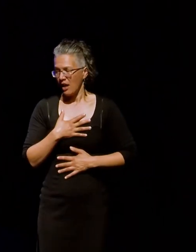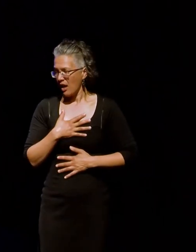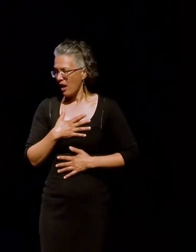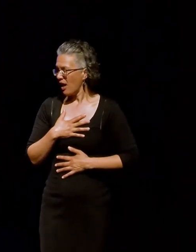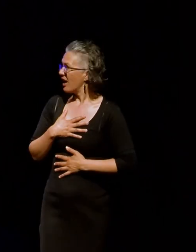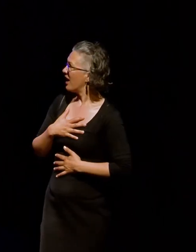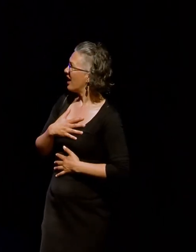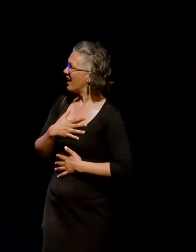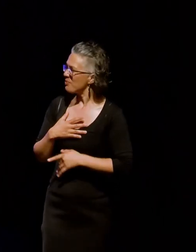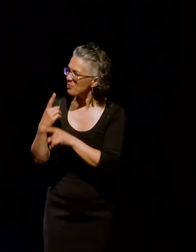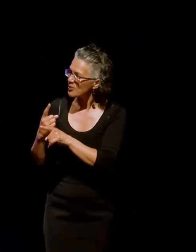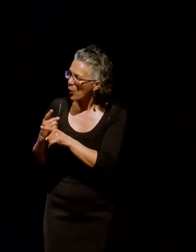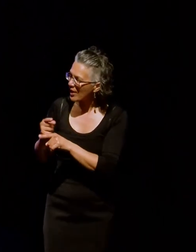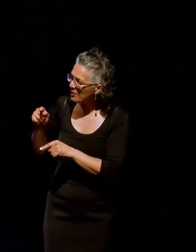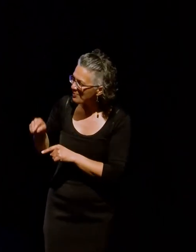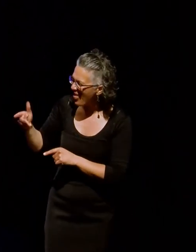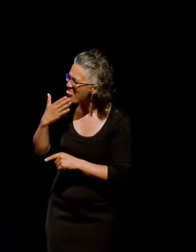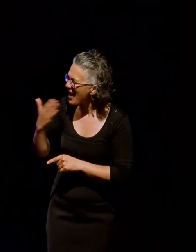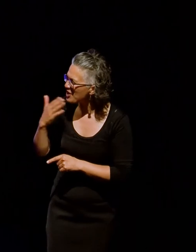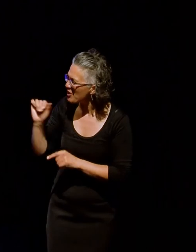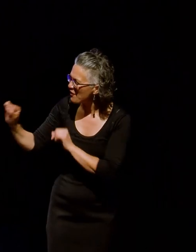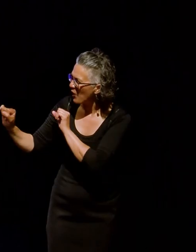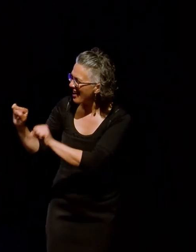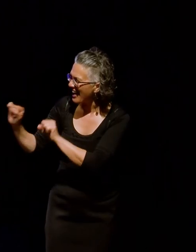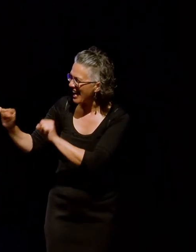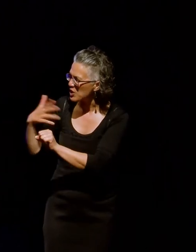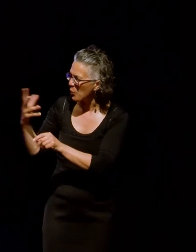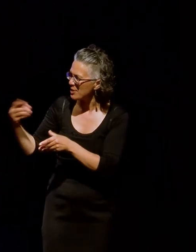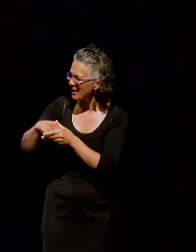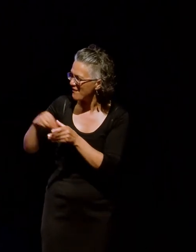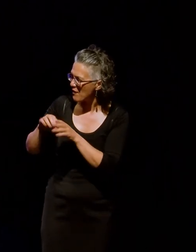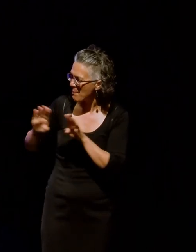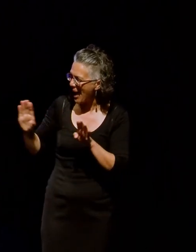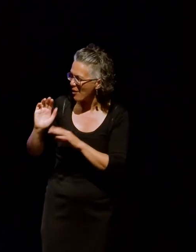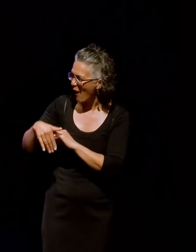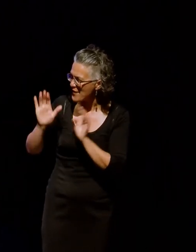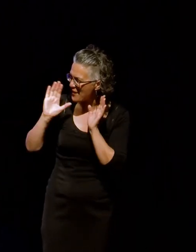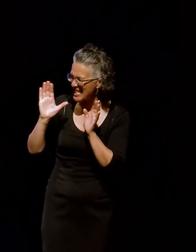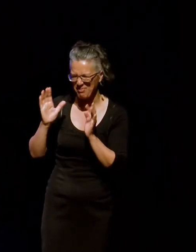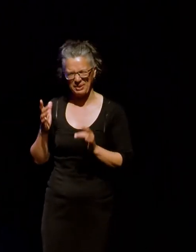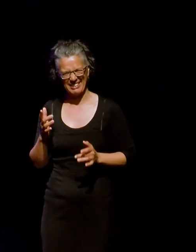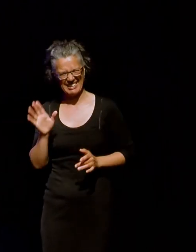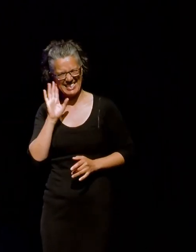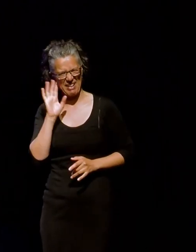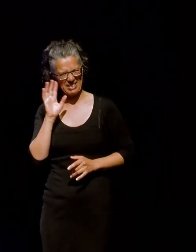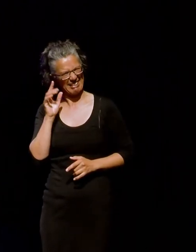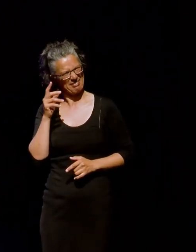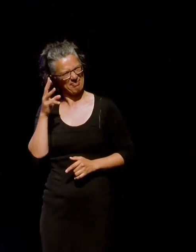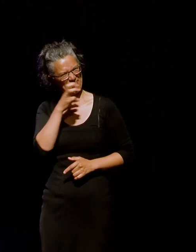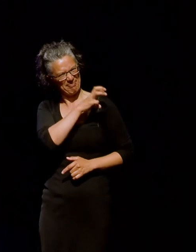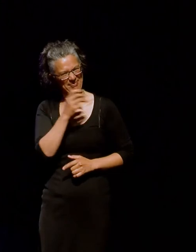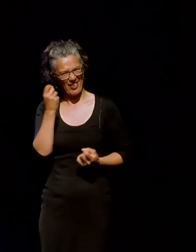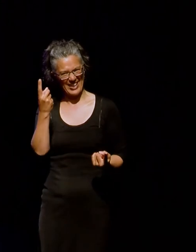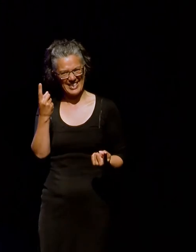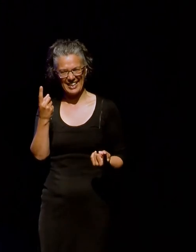Thank you to Jamie and Lisa for agreeing to my weird sort of, do you want to be on a panel about Facebook? Which seems a bit strange. And I hope that